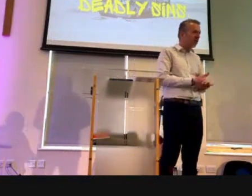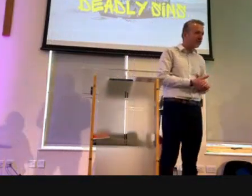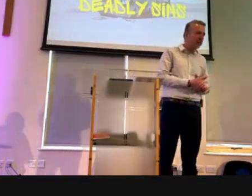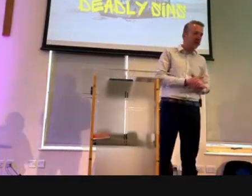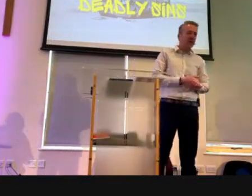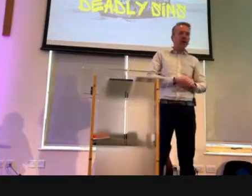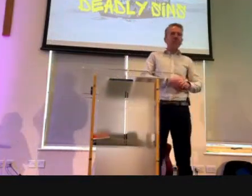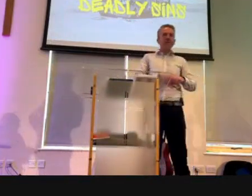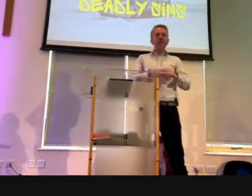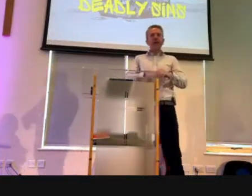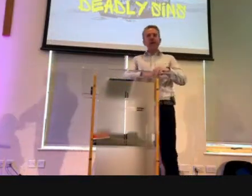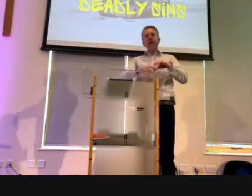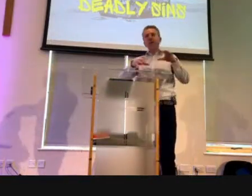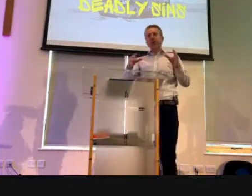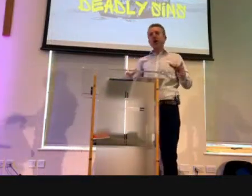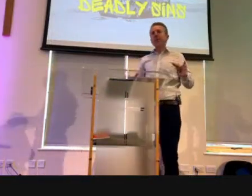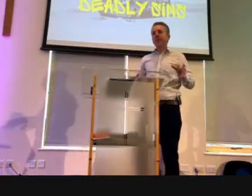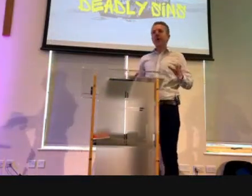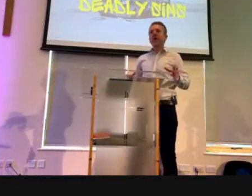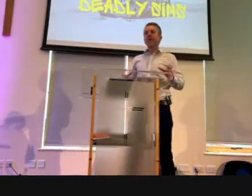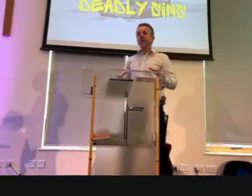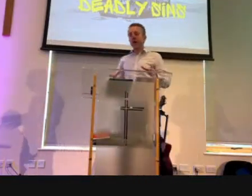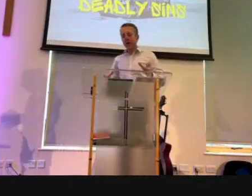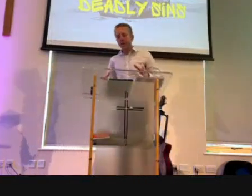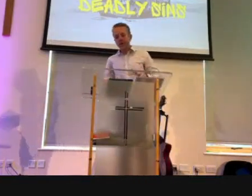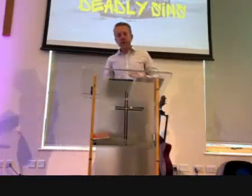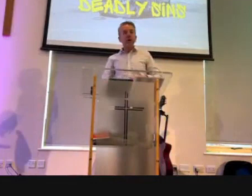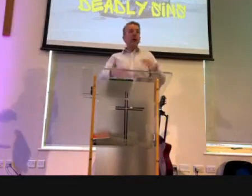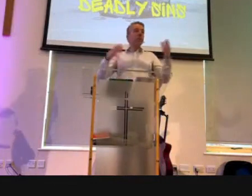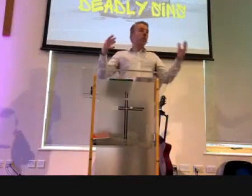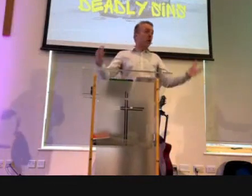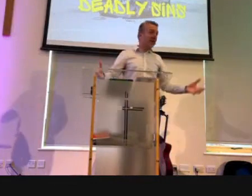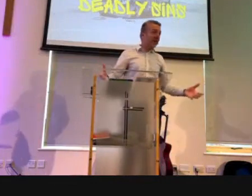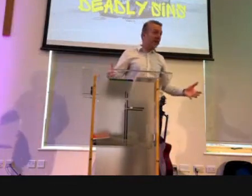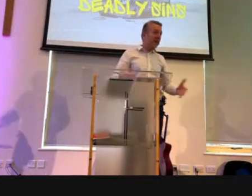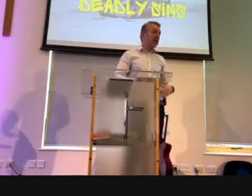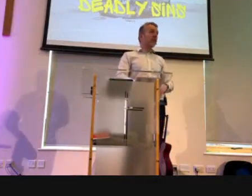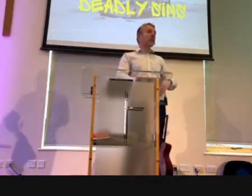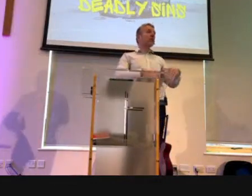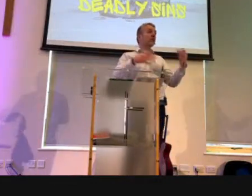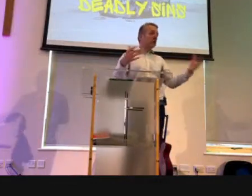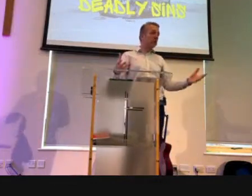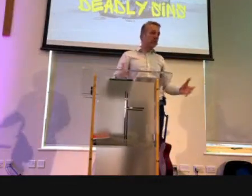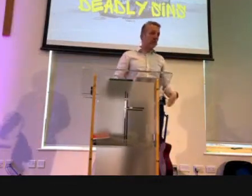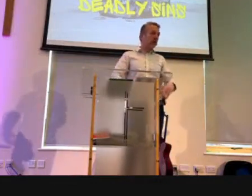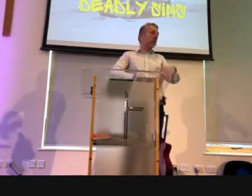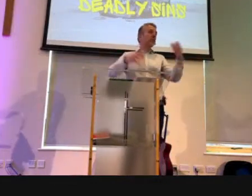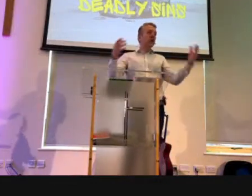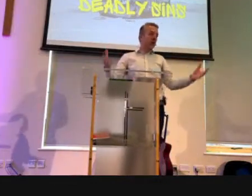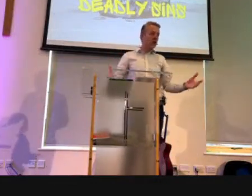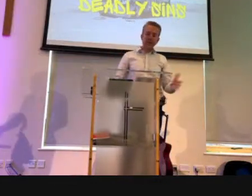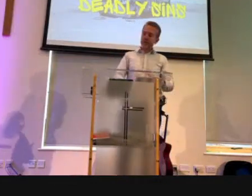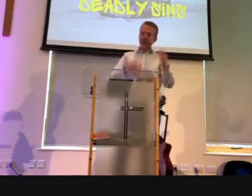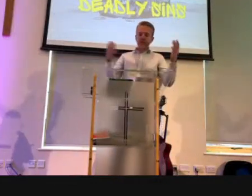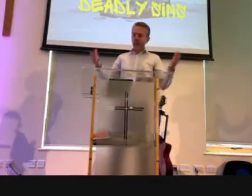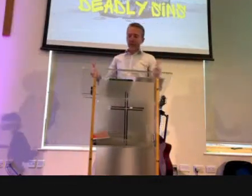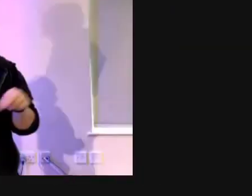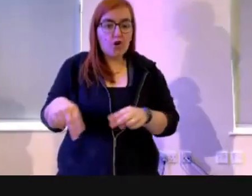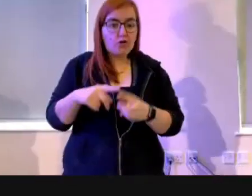interested in. But I'm finding at my time of life, you know, I'm working, I've got children, I've got dogs and stuff like that.